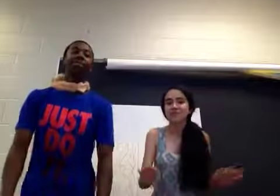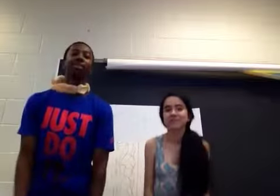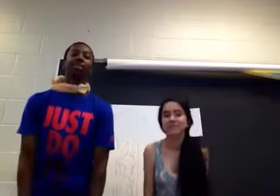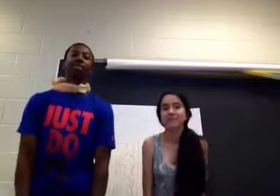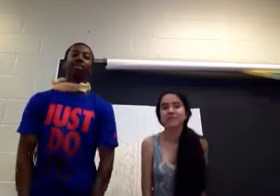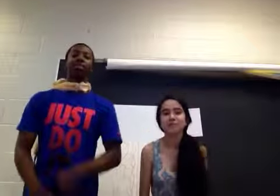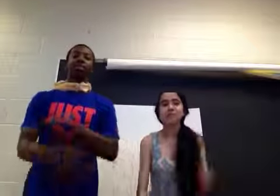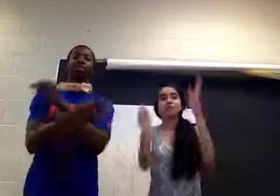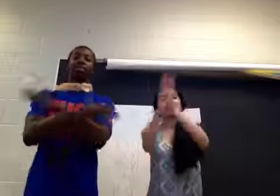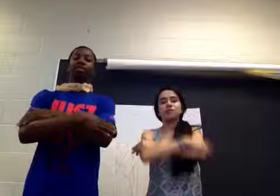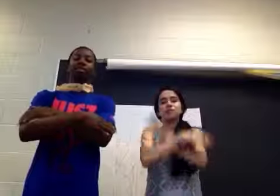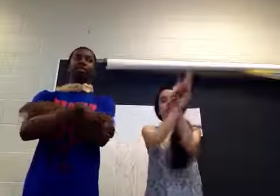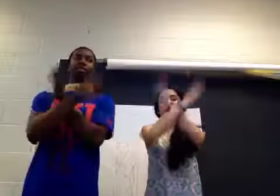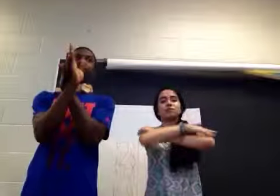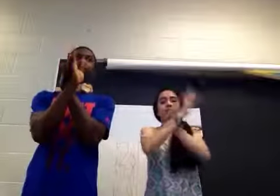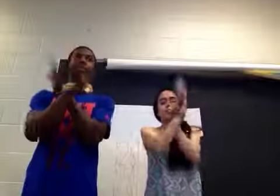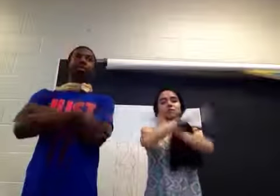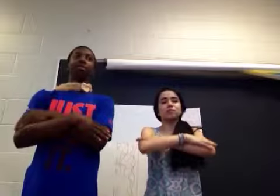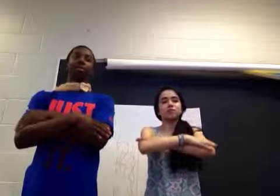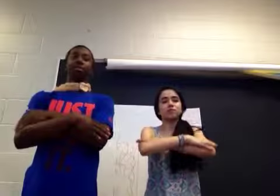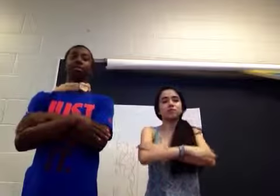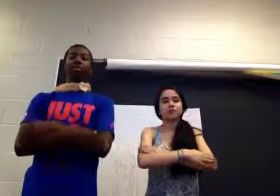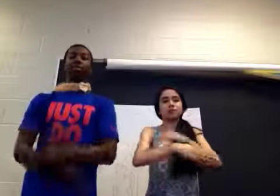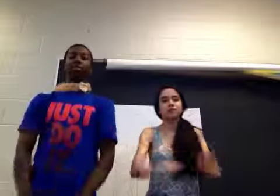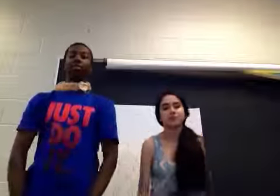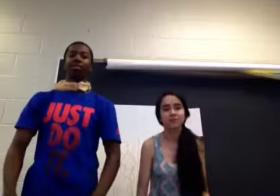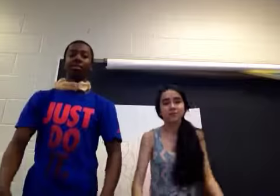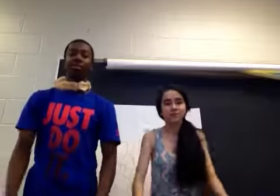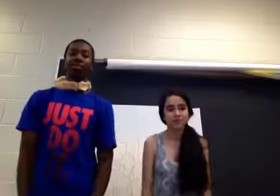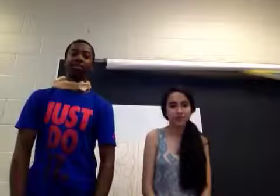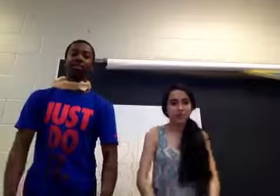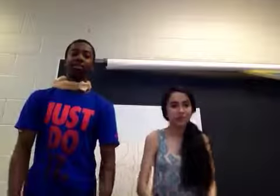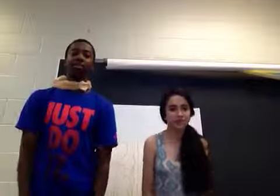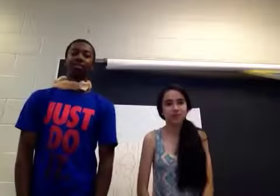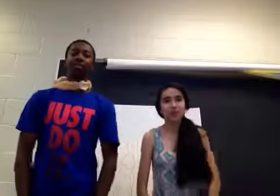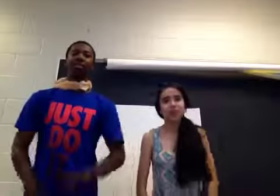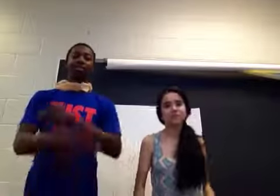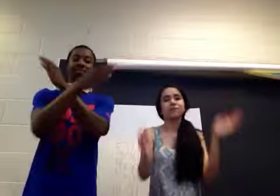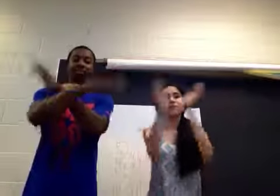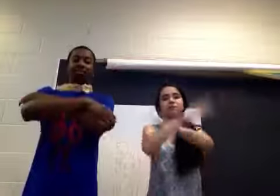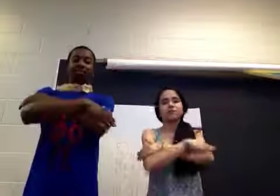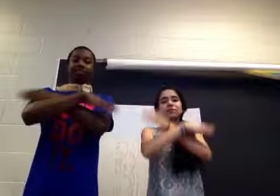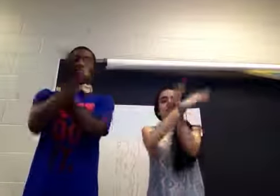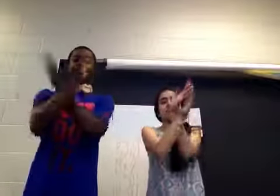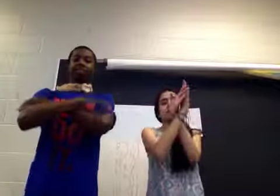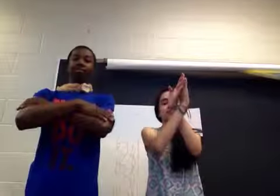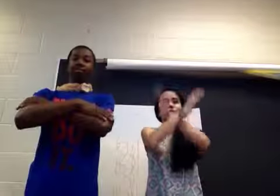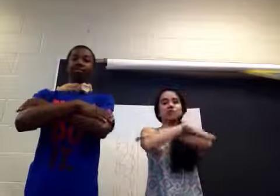selection Natural selection